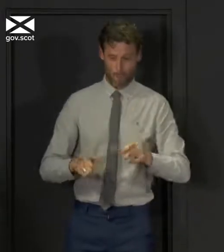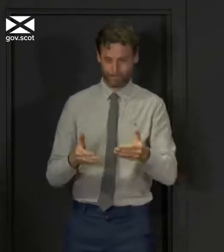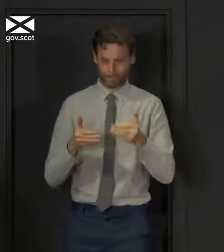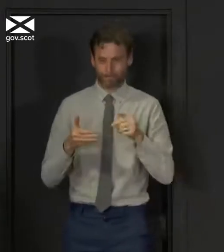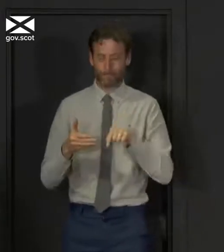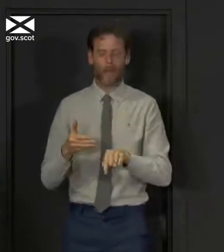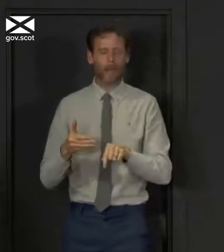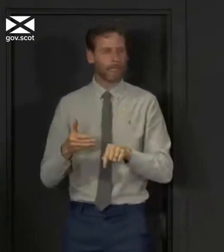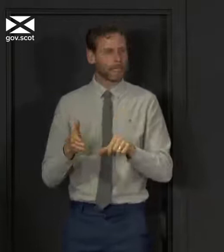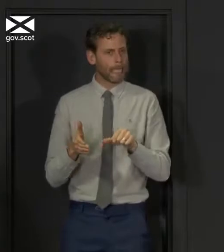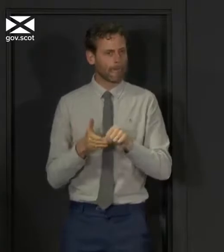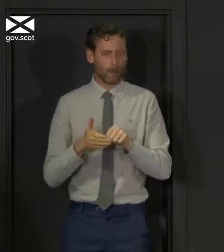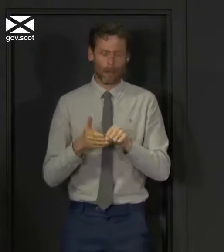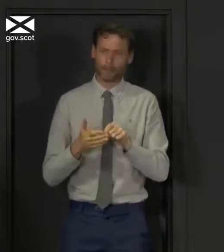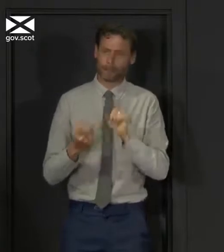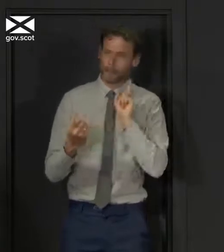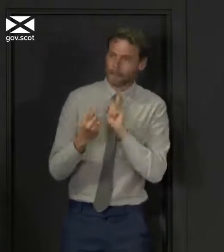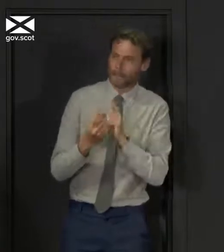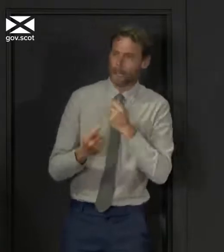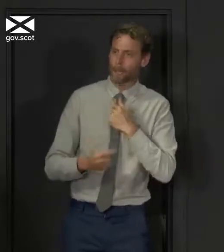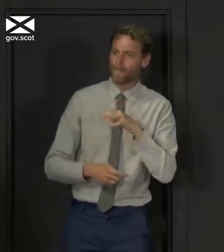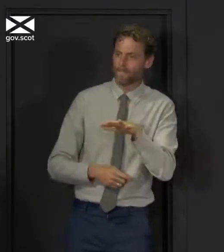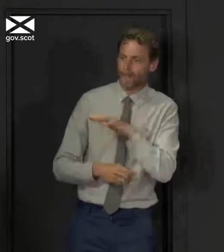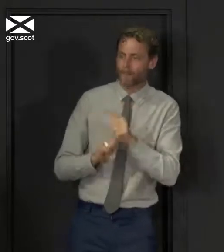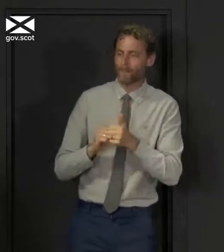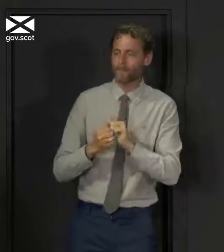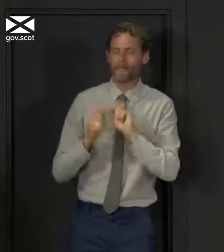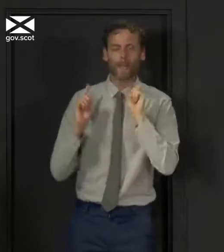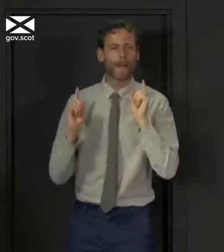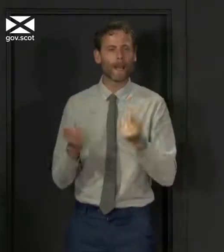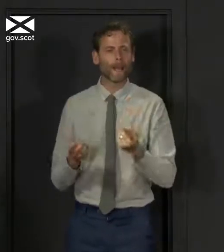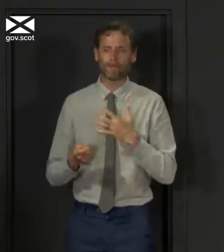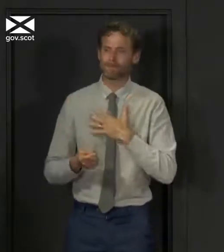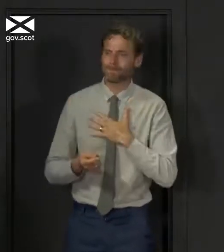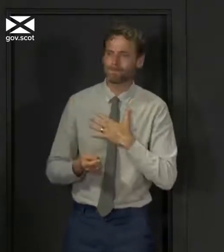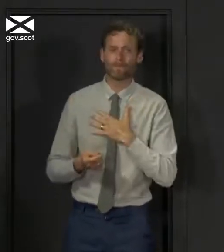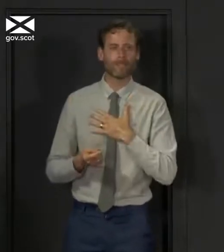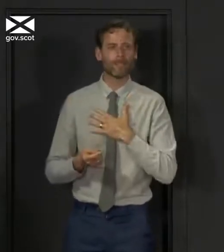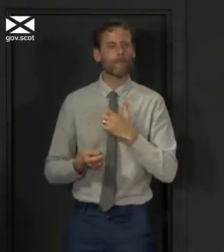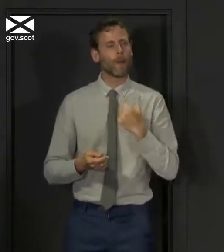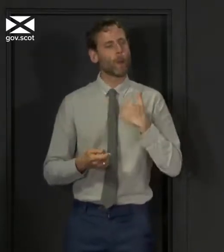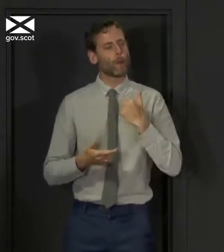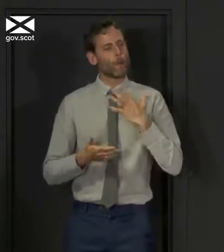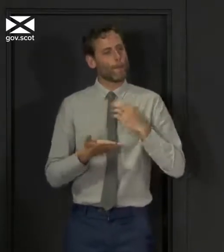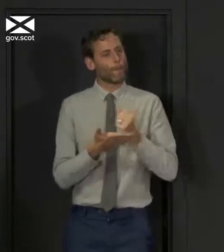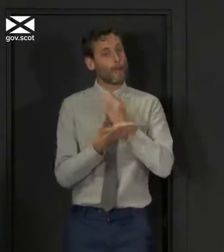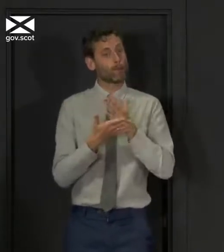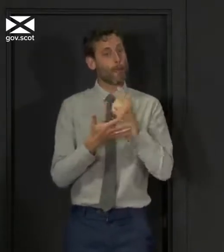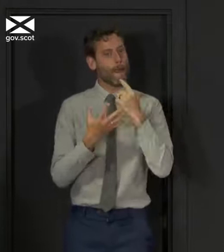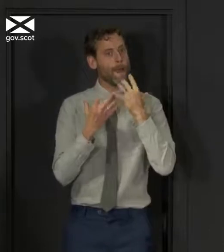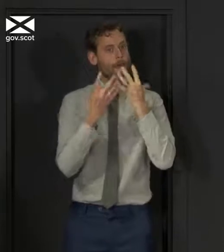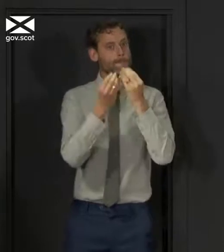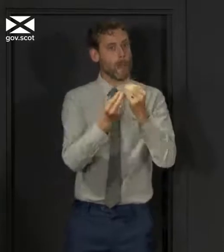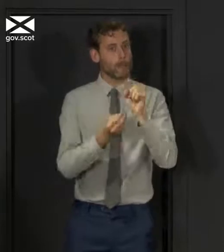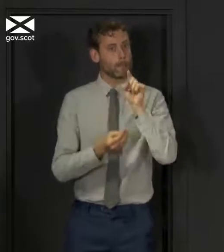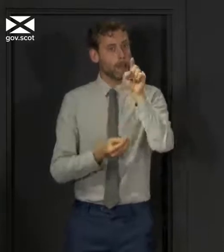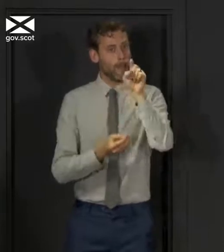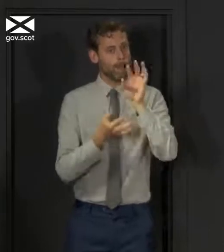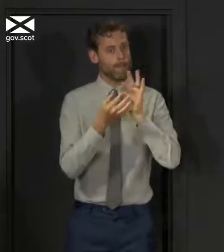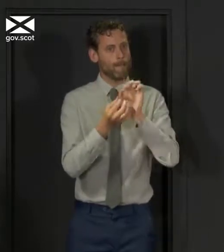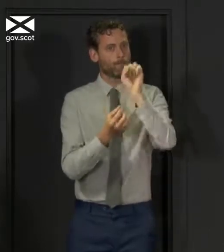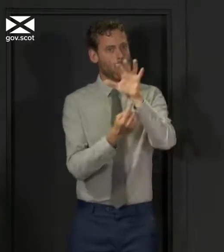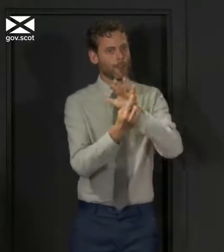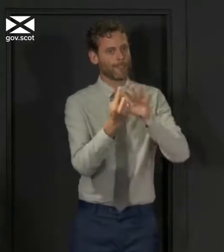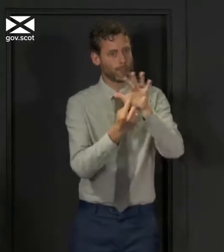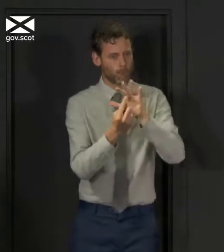significant. And we're doing everything we can to get that advice right so that you can safely, albeit gradually, start to lead a less